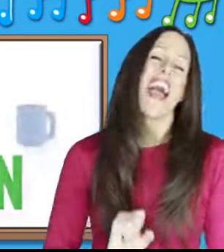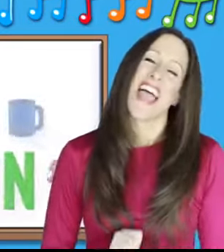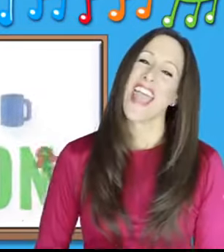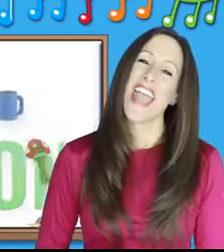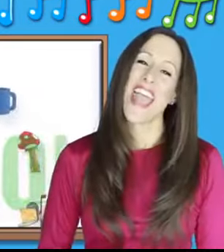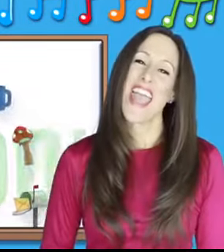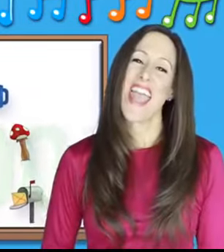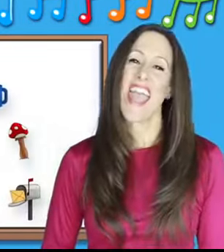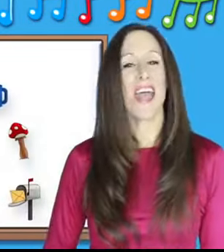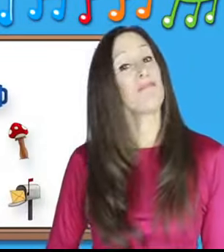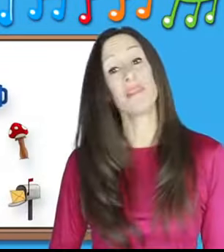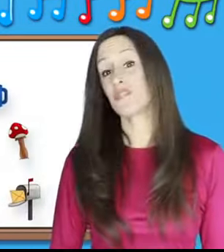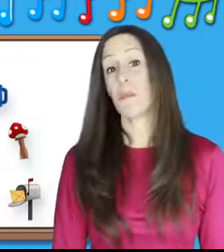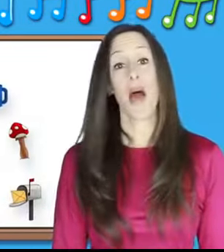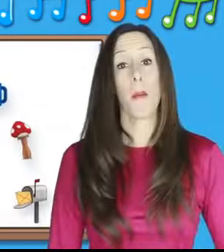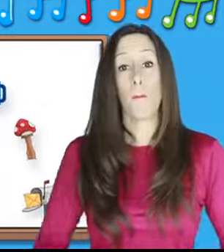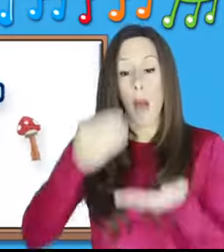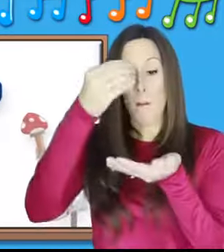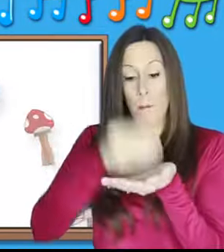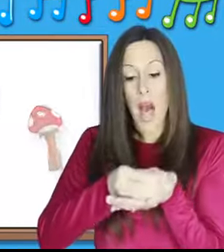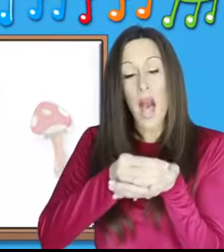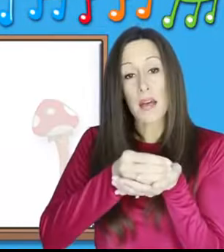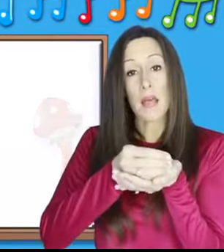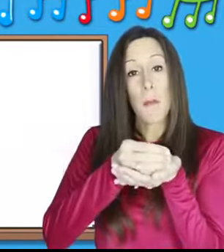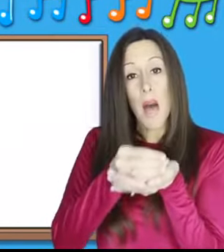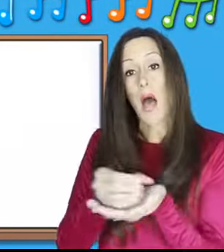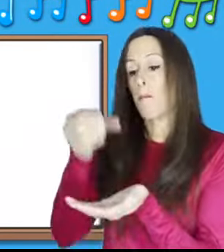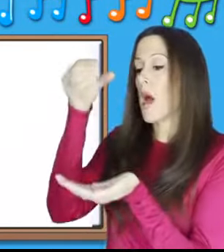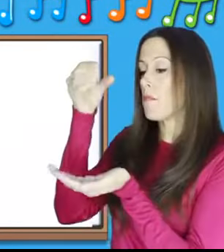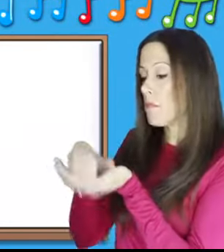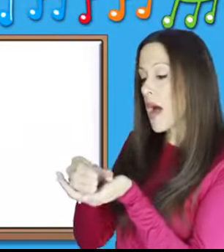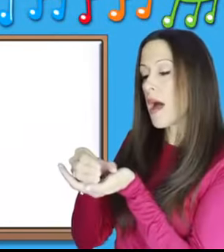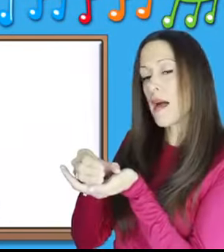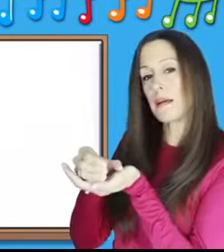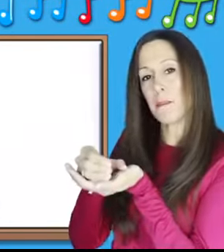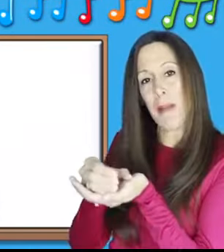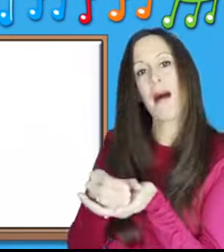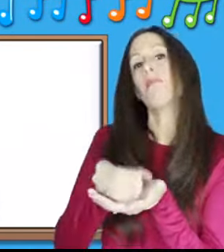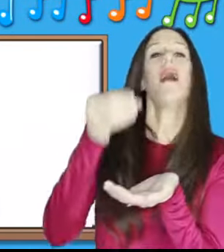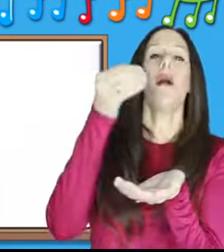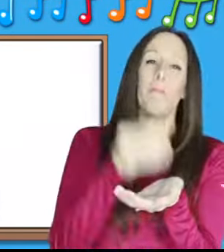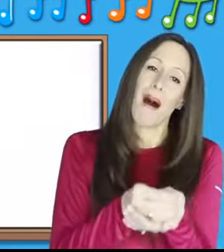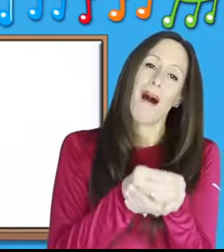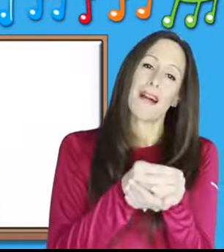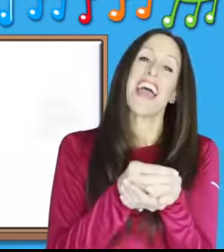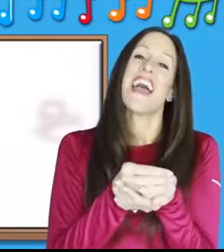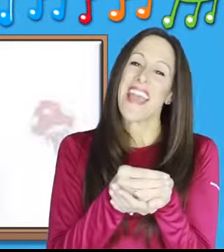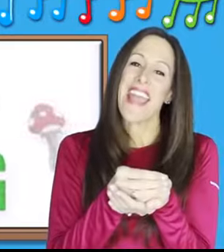M is for m-m-mug m-m-mug M-m-mug M